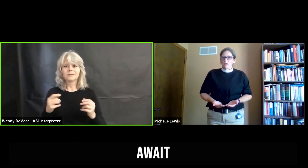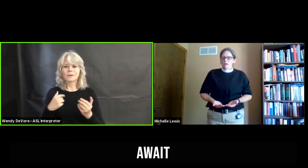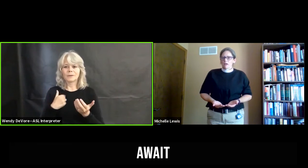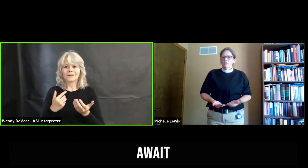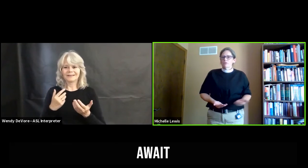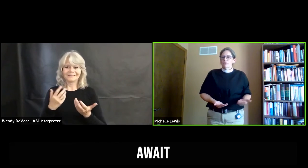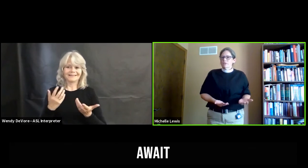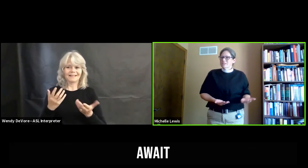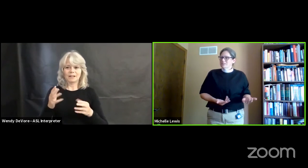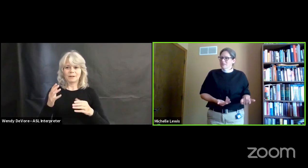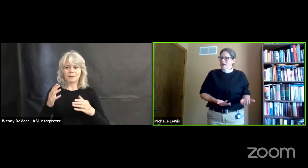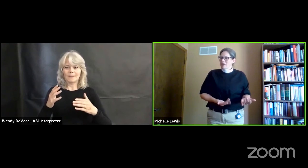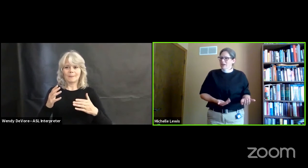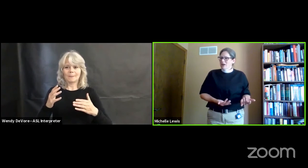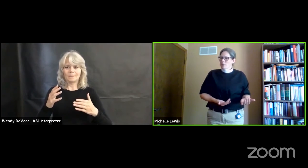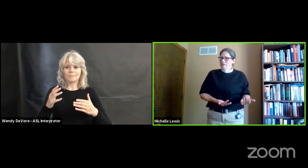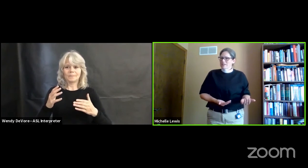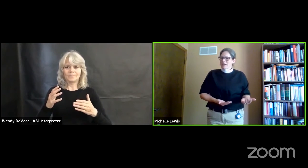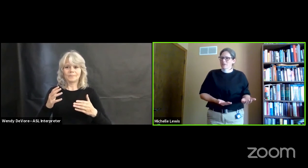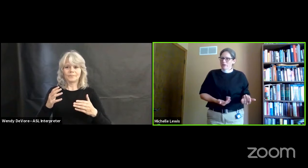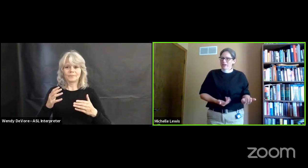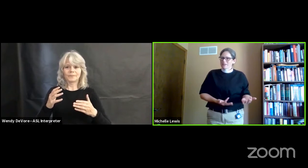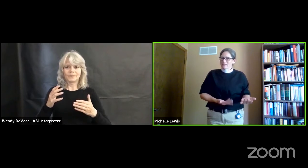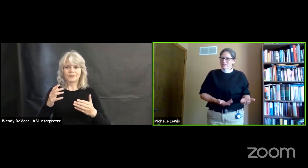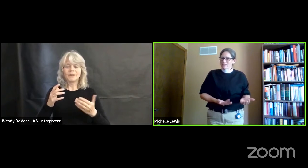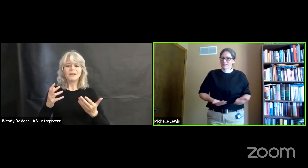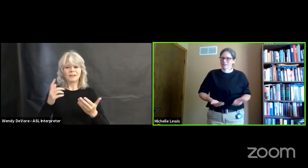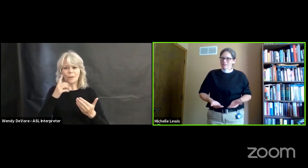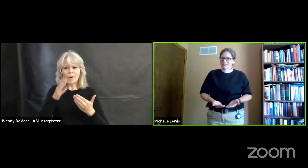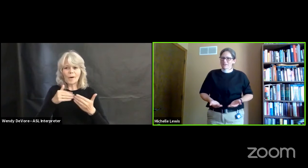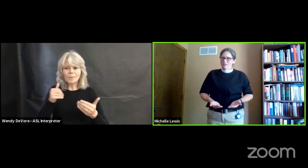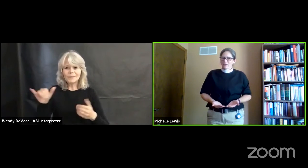you notice it's a lot like how we sign wait it's here